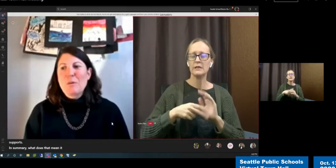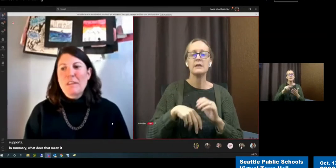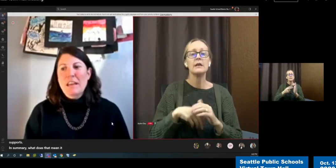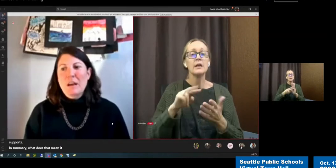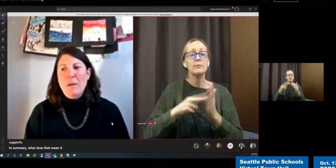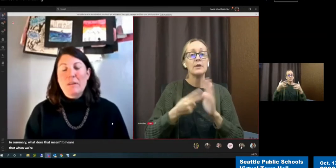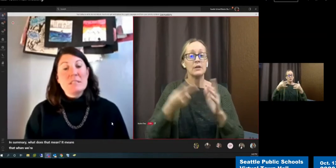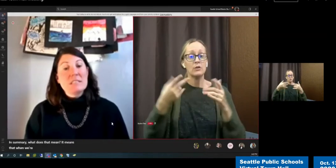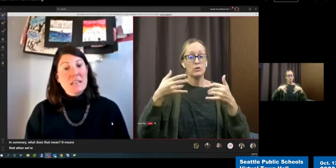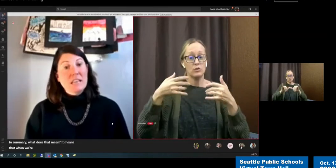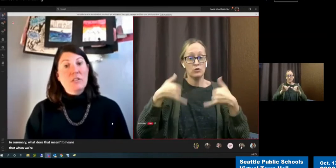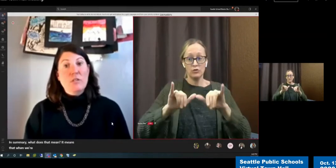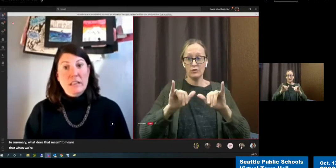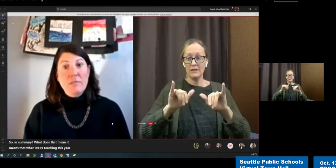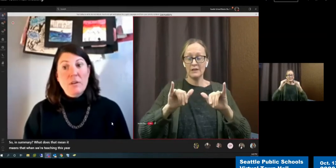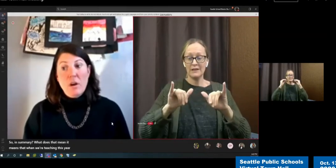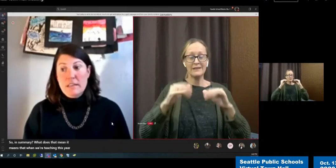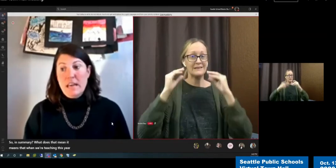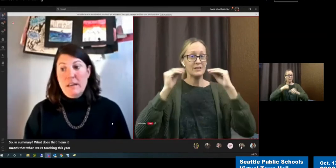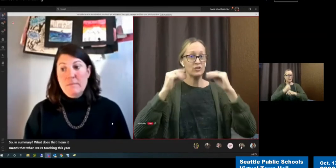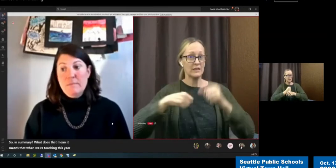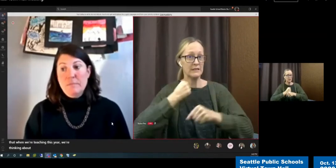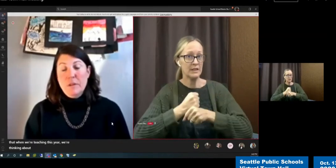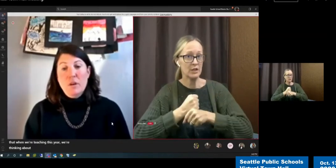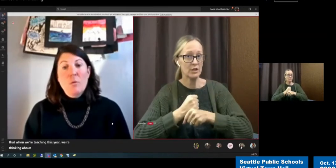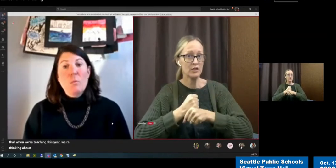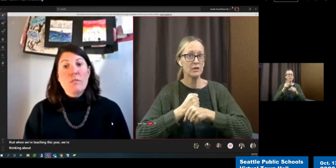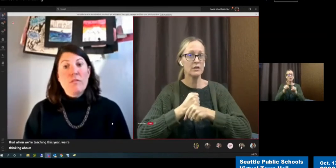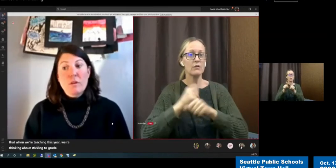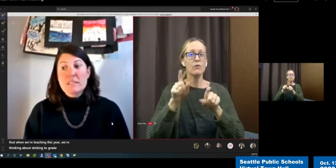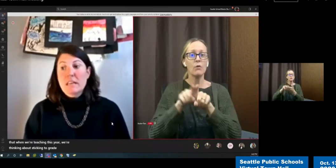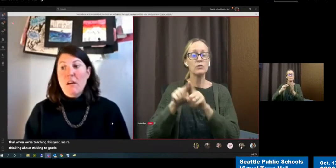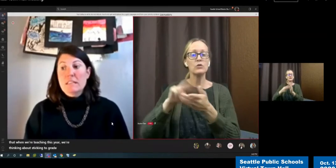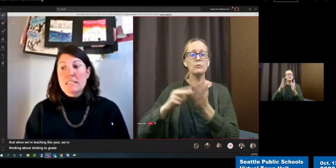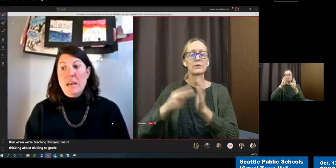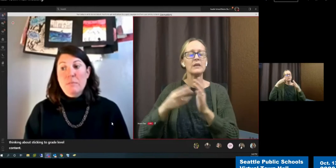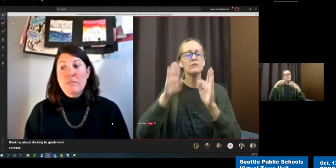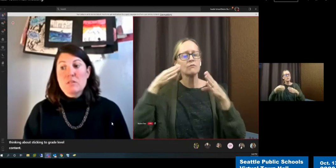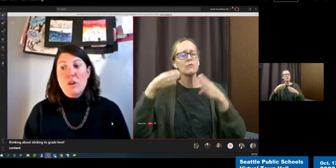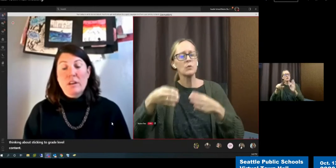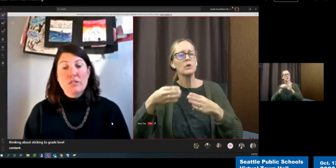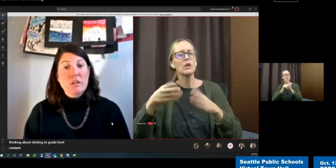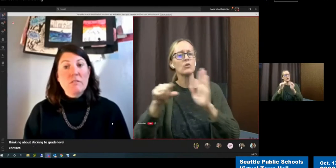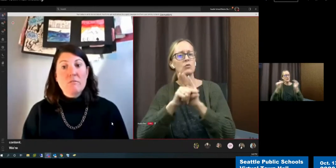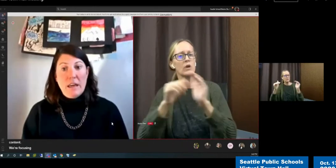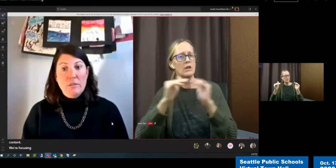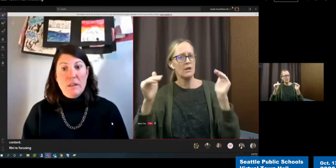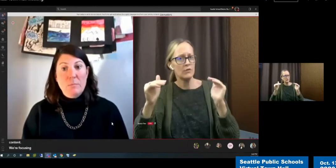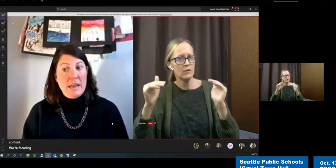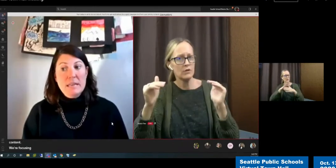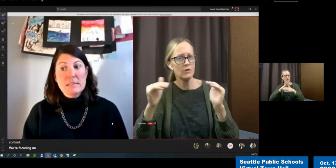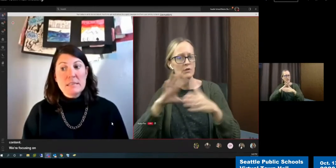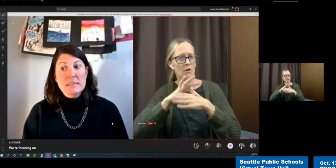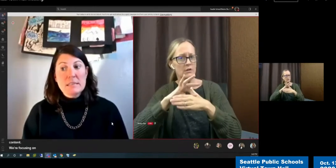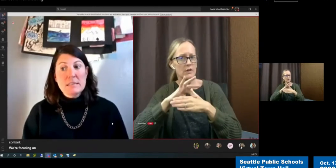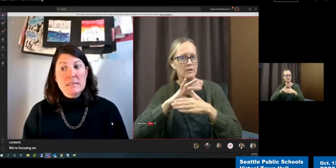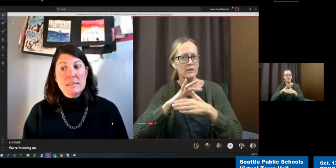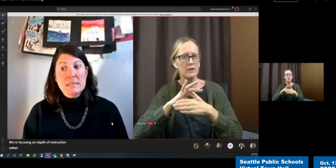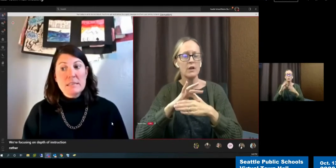we are thinking about sticking to grade-level content. We are focusing on depth of instruction rather than pace.